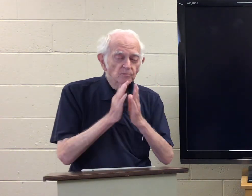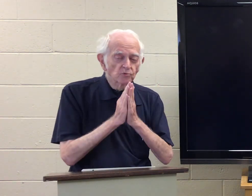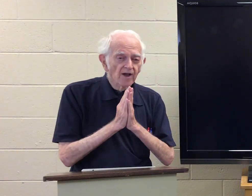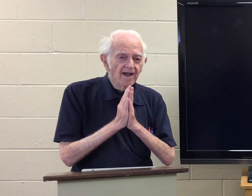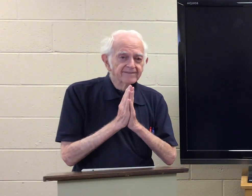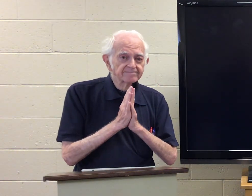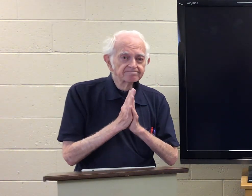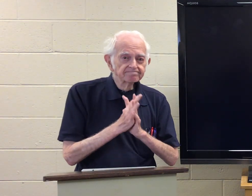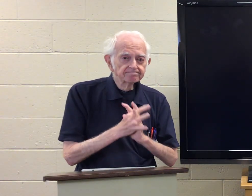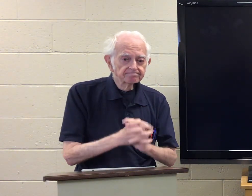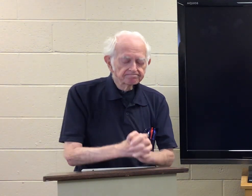Let us pray.